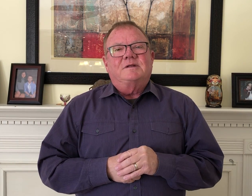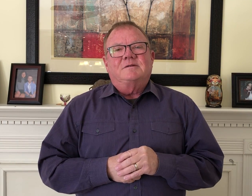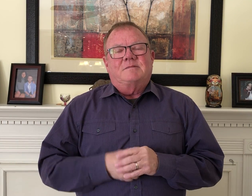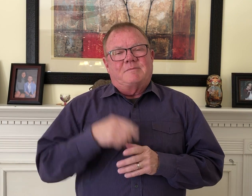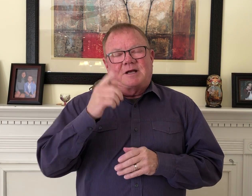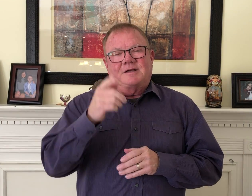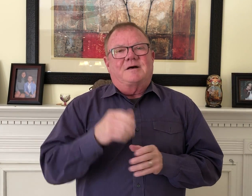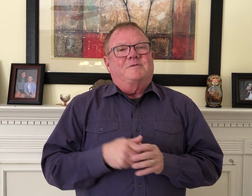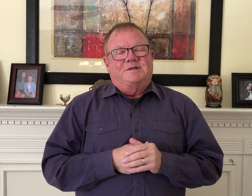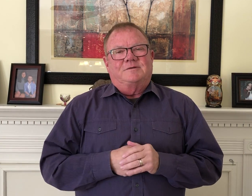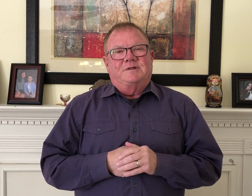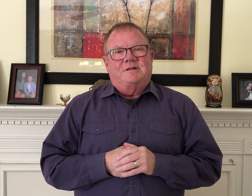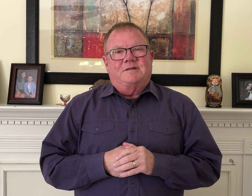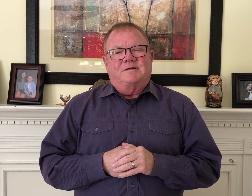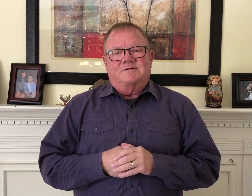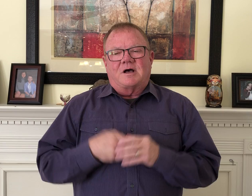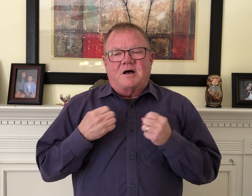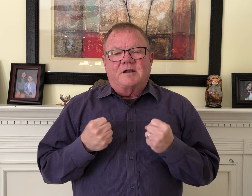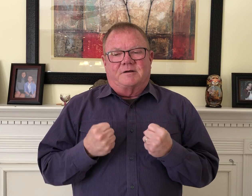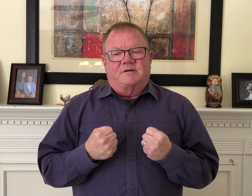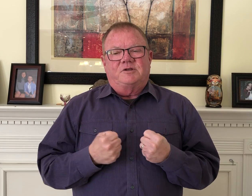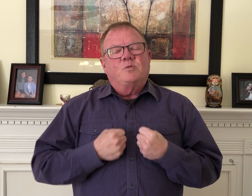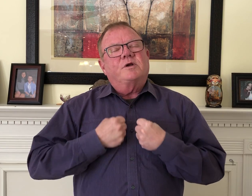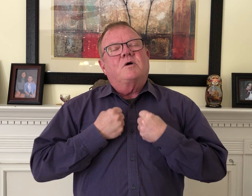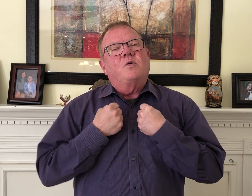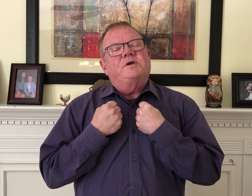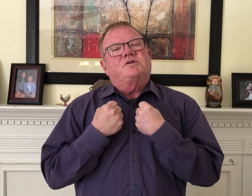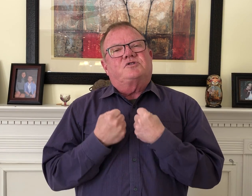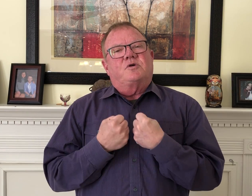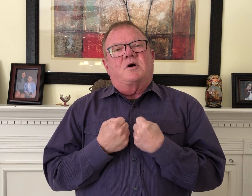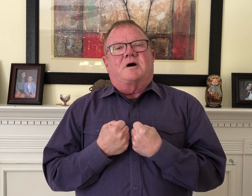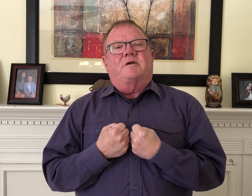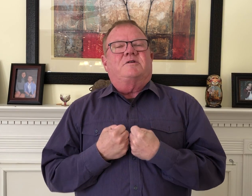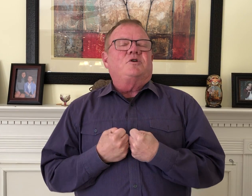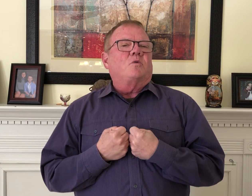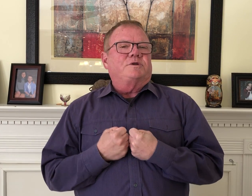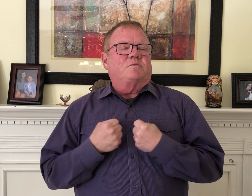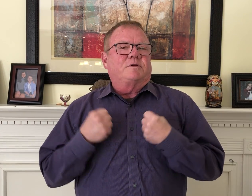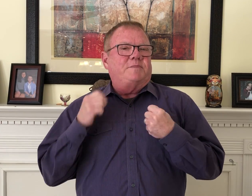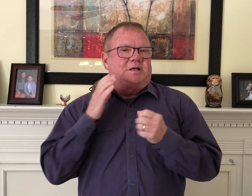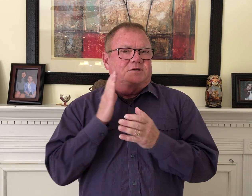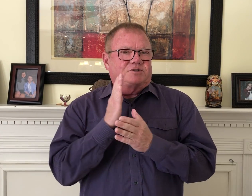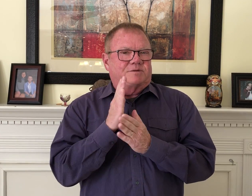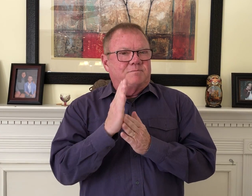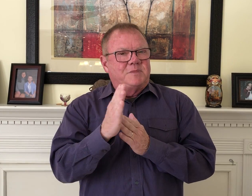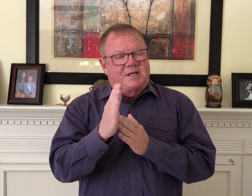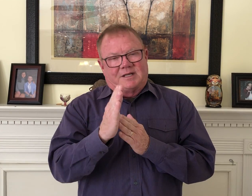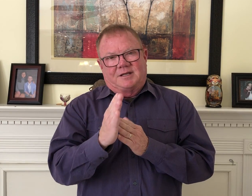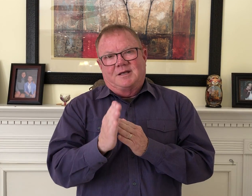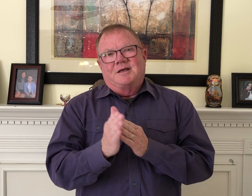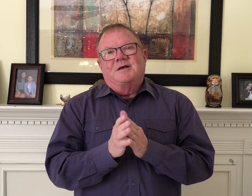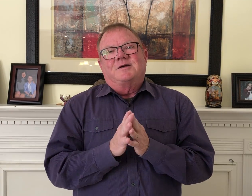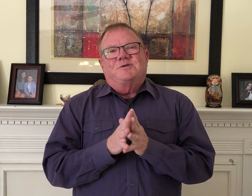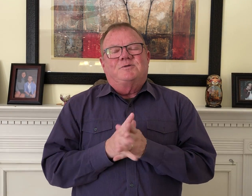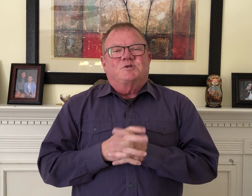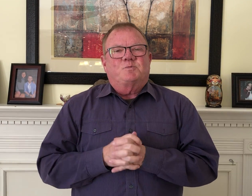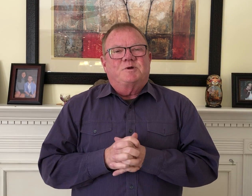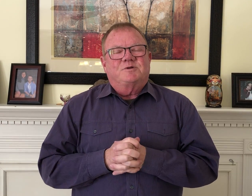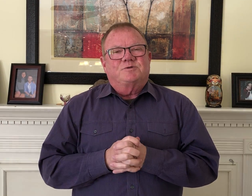it. And my God will deal with it. There's honor. You want to always show honor and you always want to be submitted to the spiritual